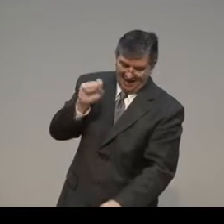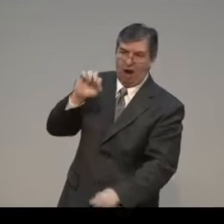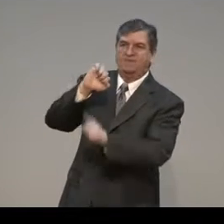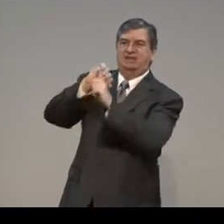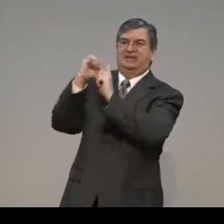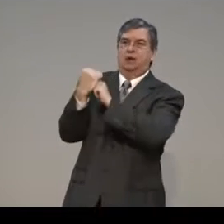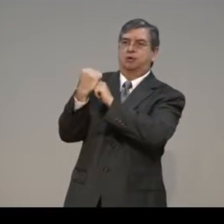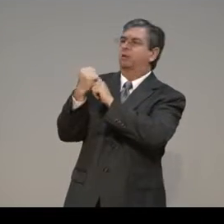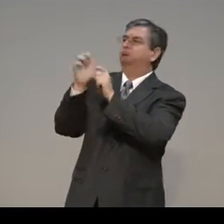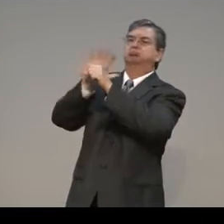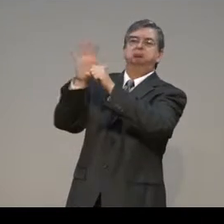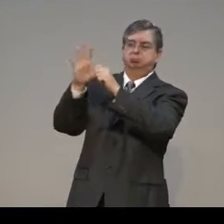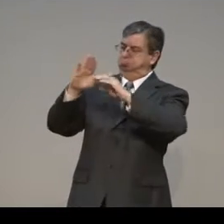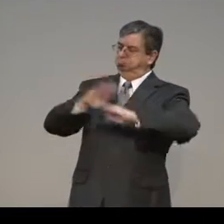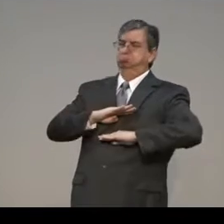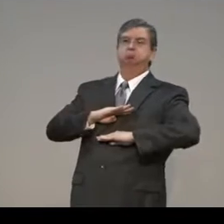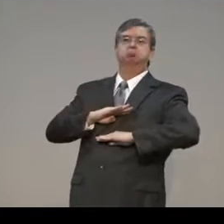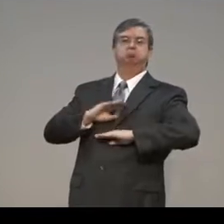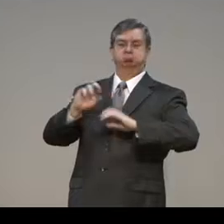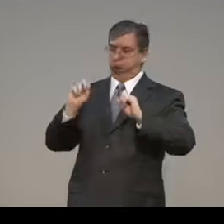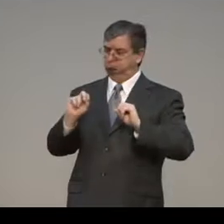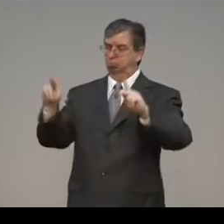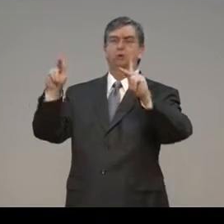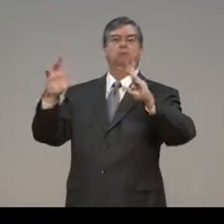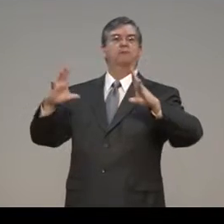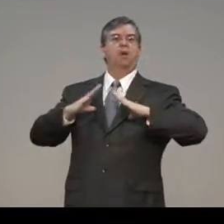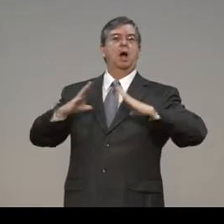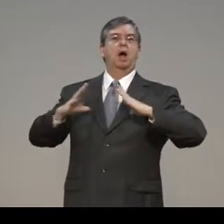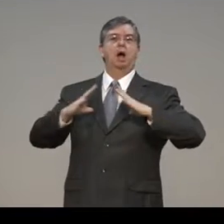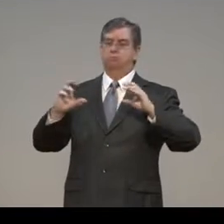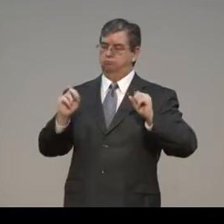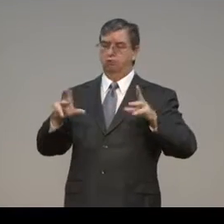My grace is sufficient for thee, for my strength is made perfect.